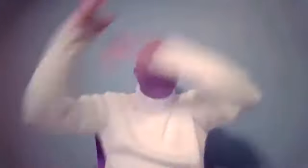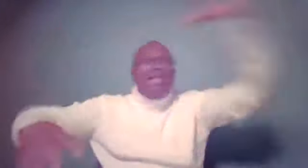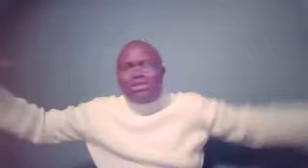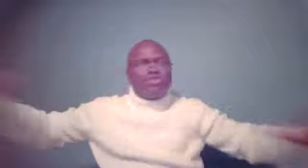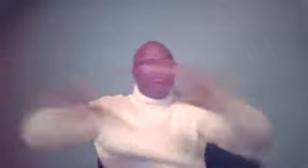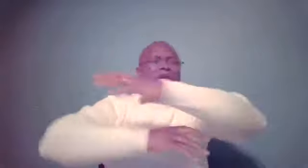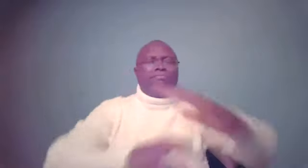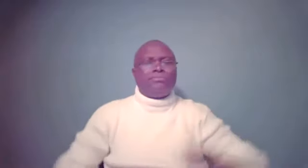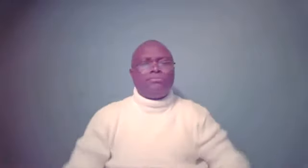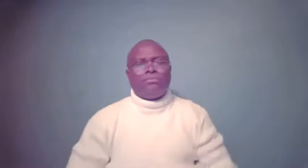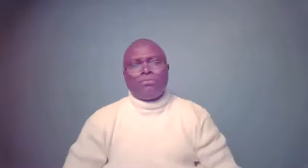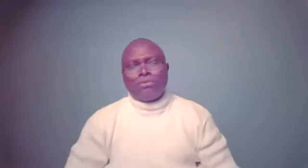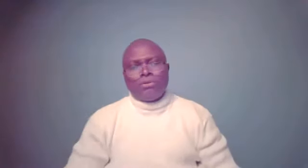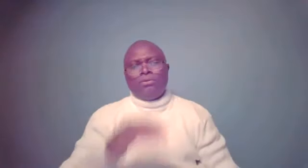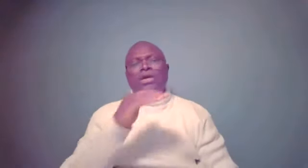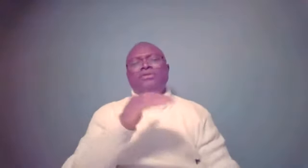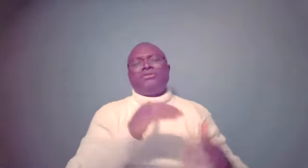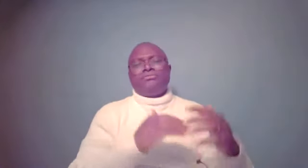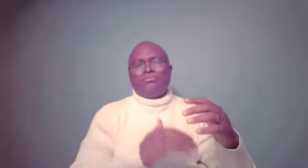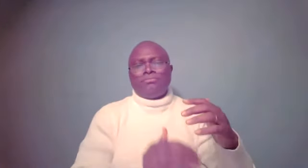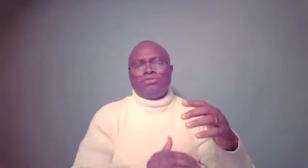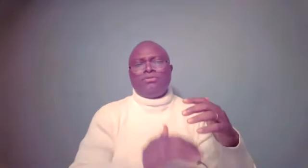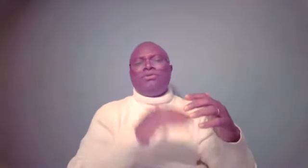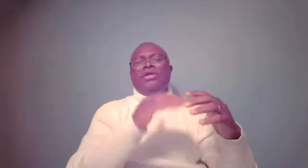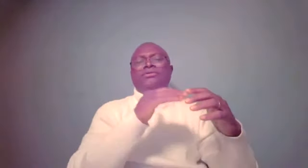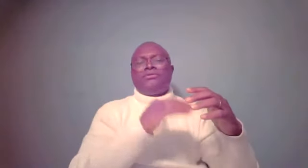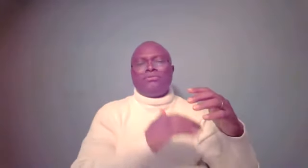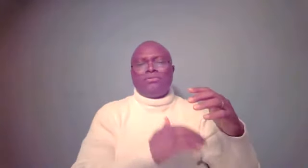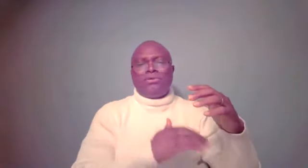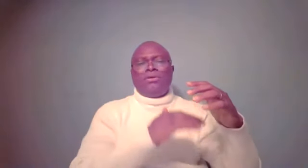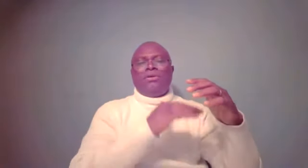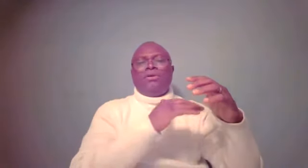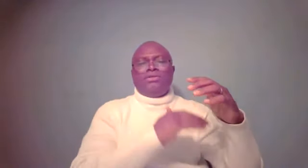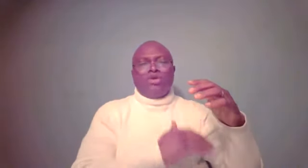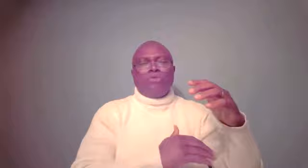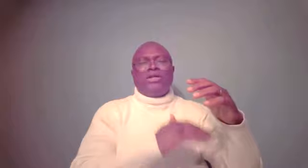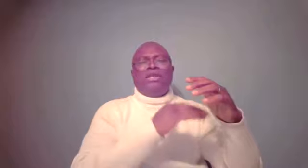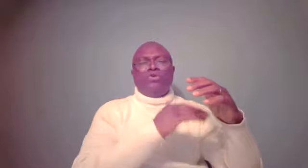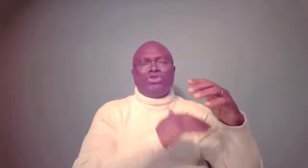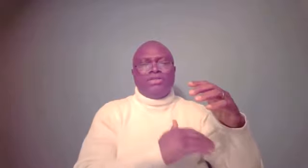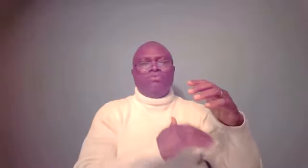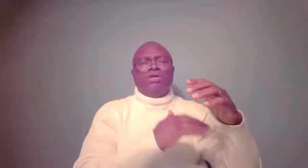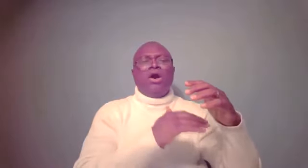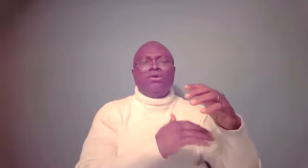blessings upon him. Yet, yet, Jacob started negotiating with God.